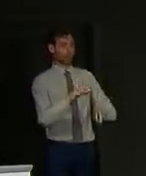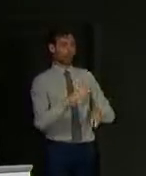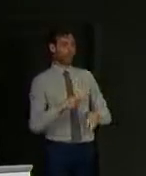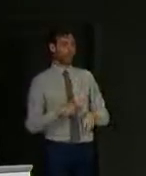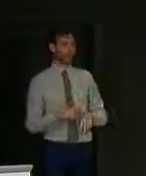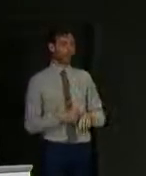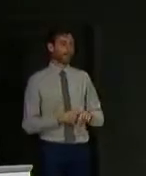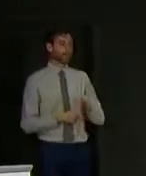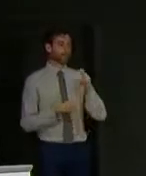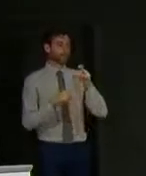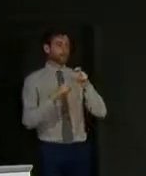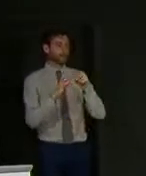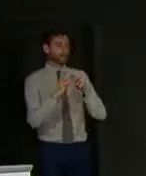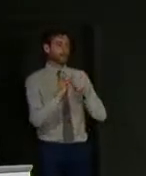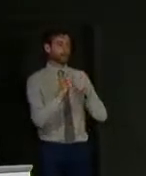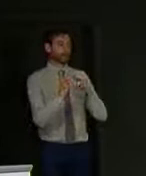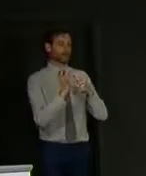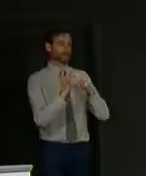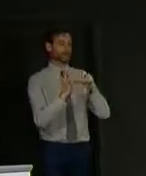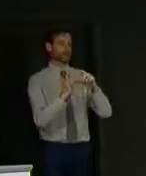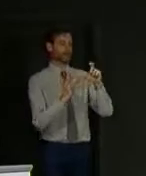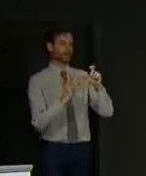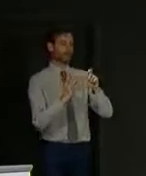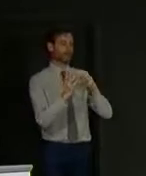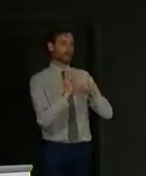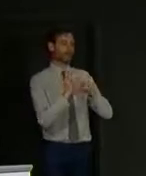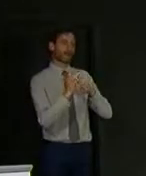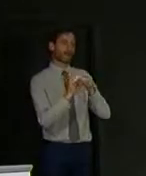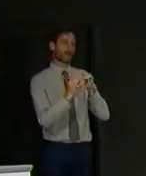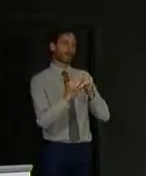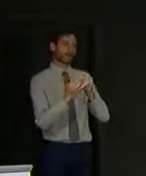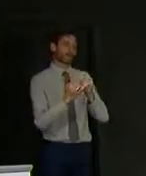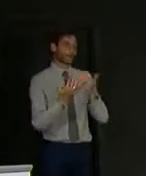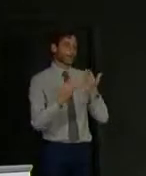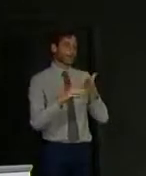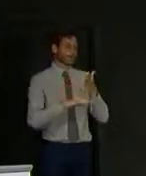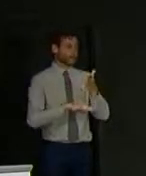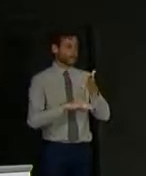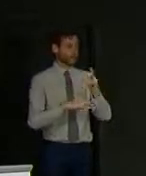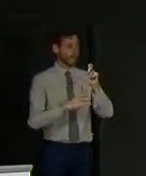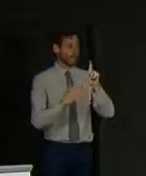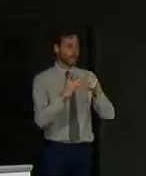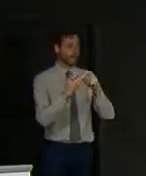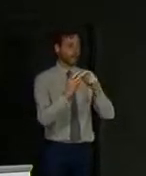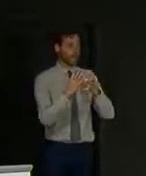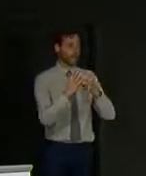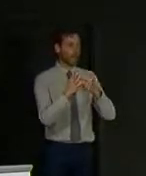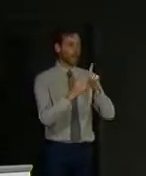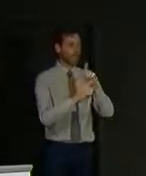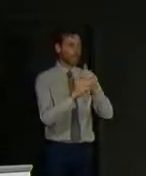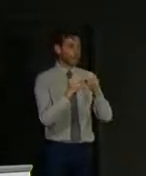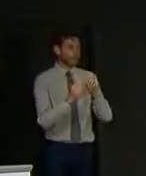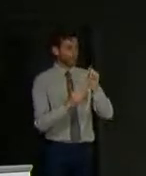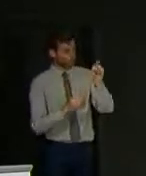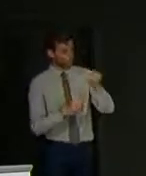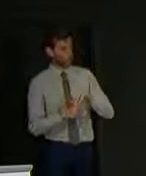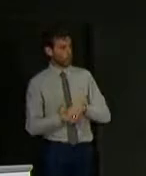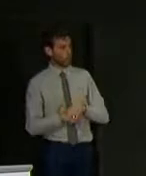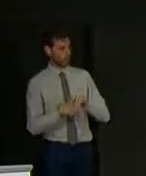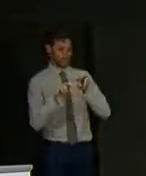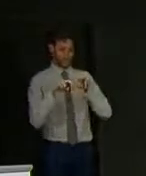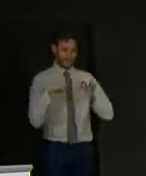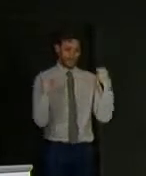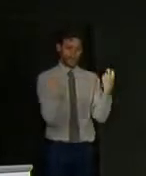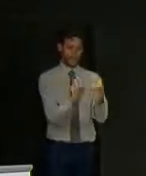as you, and the whole point of the Four Nations Action Plan was simplicity of message, and that message now appears to be